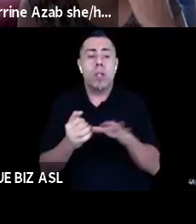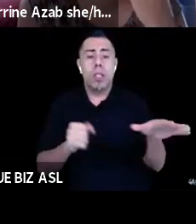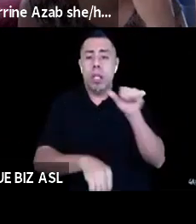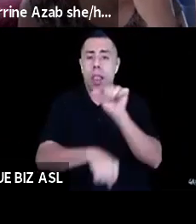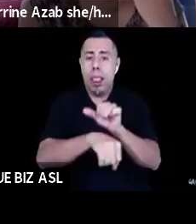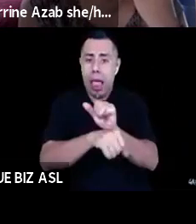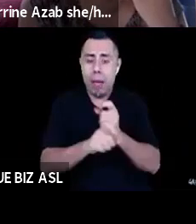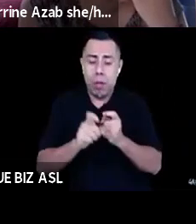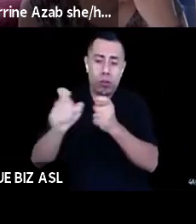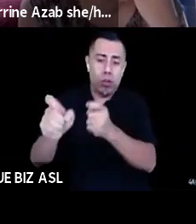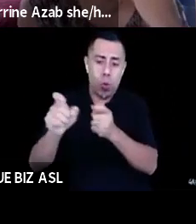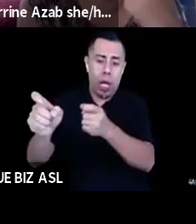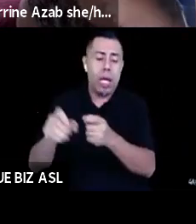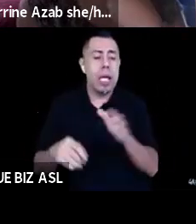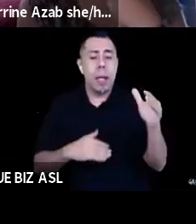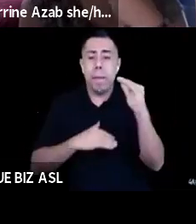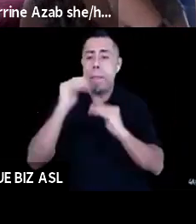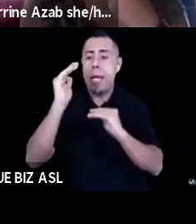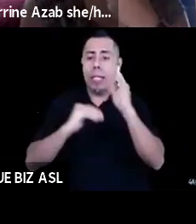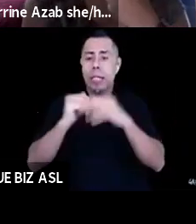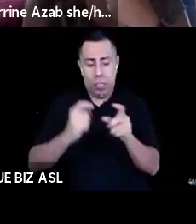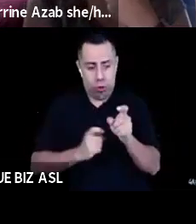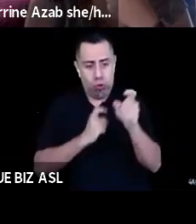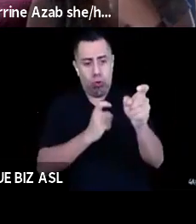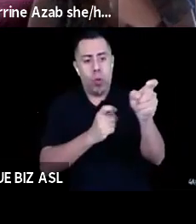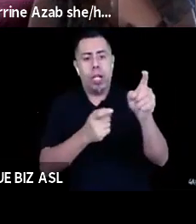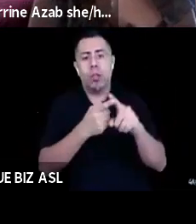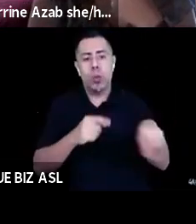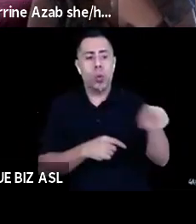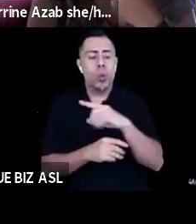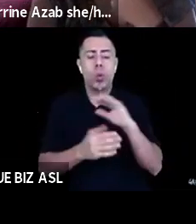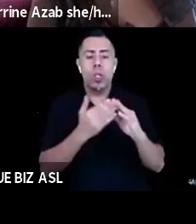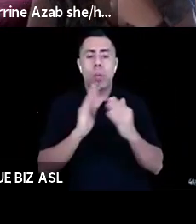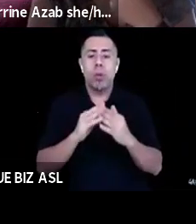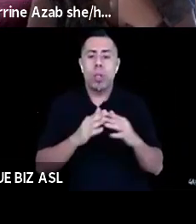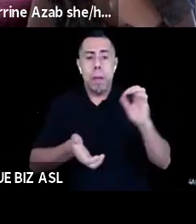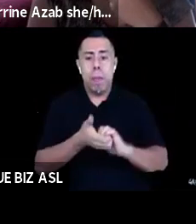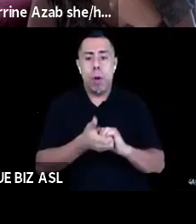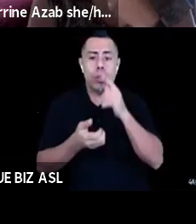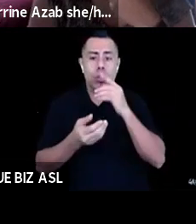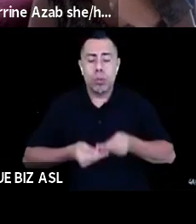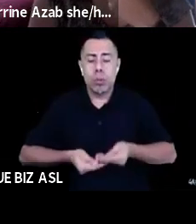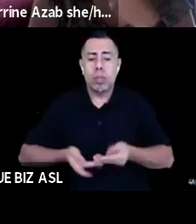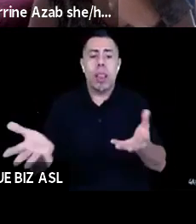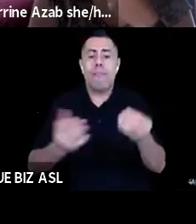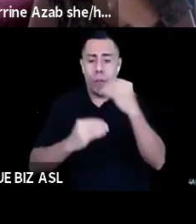um, to community partners who are delivering meals and things like that. And it's really changed